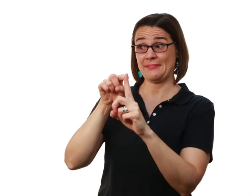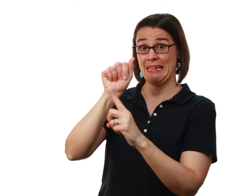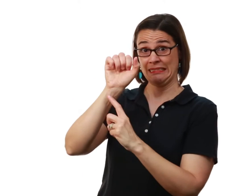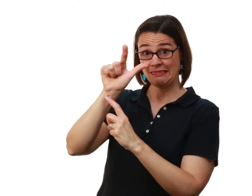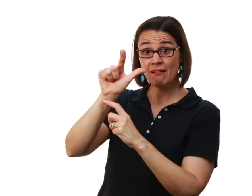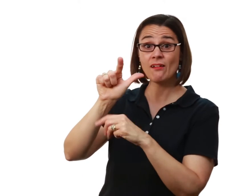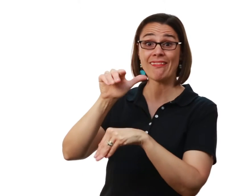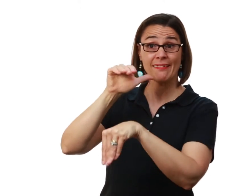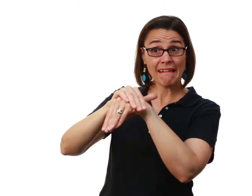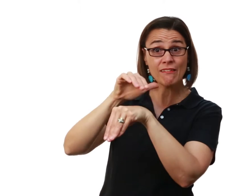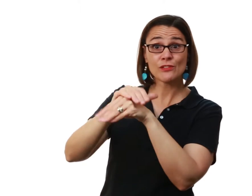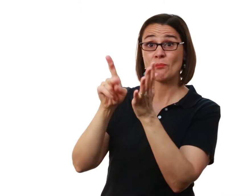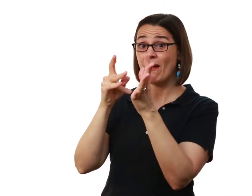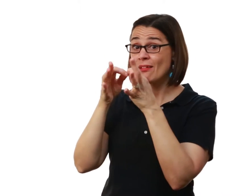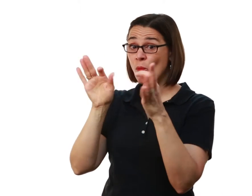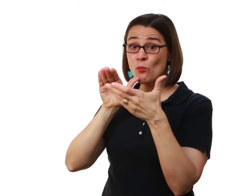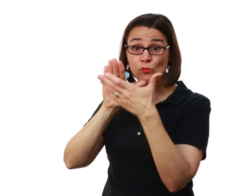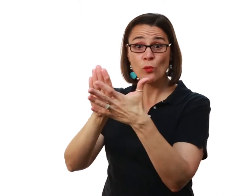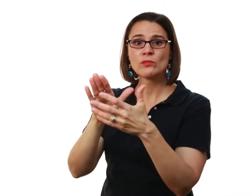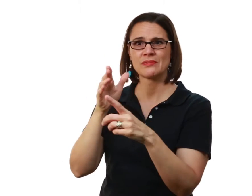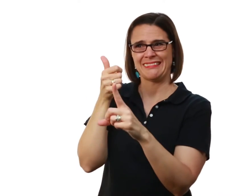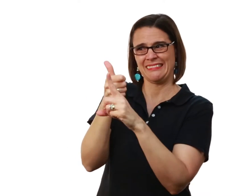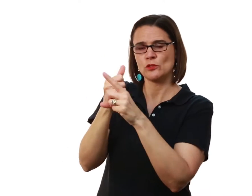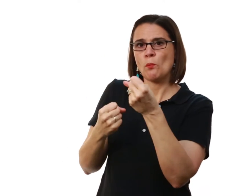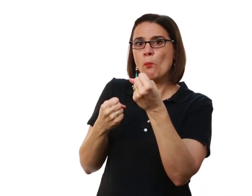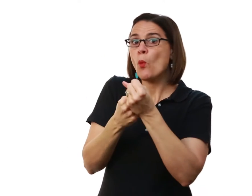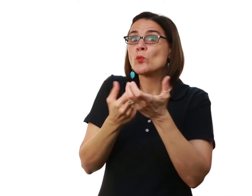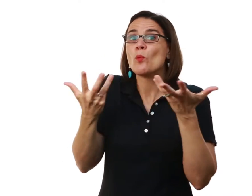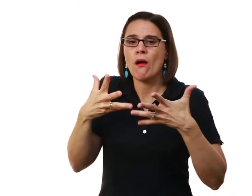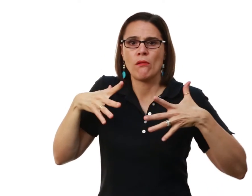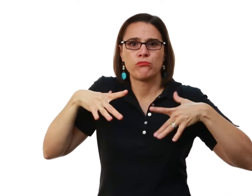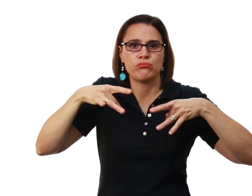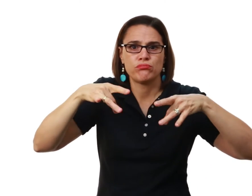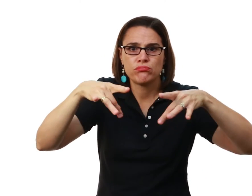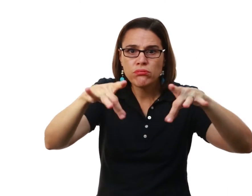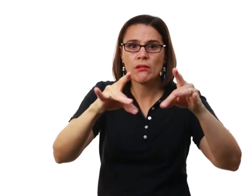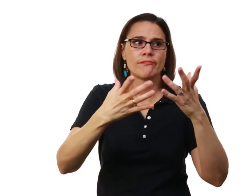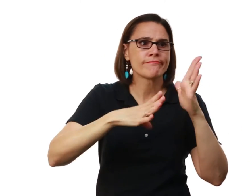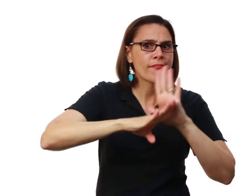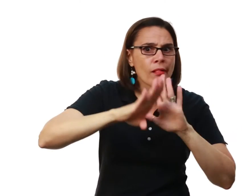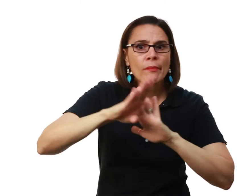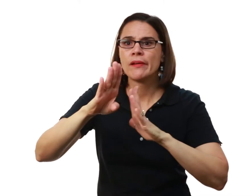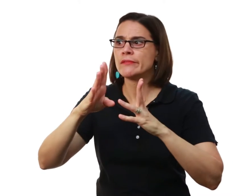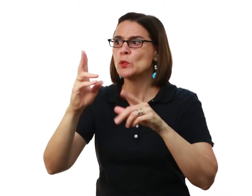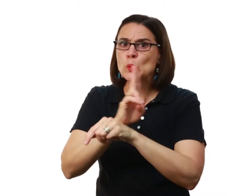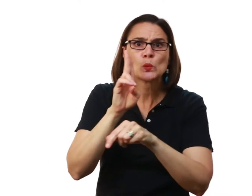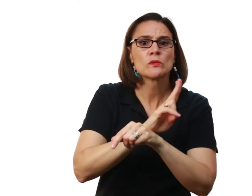ASL in English in this type of approach Is supported by the acquisition and development and use